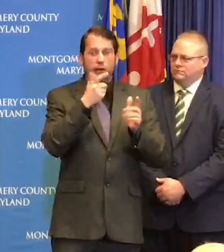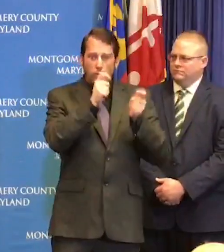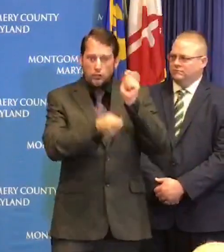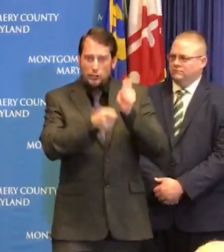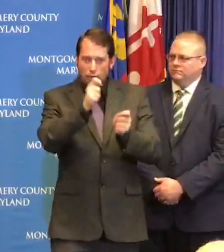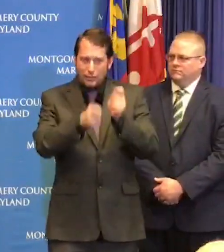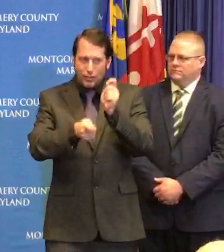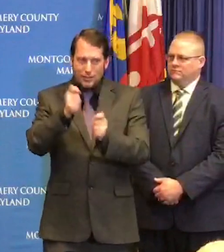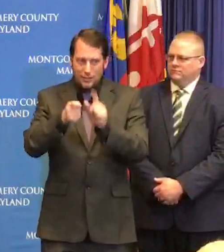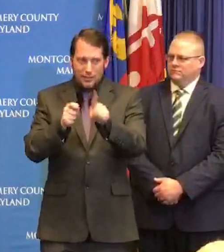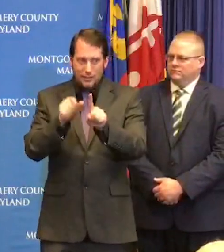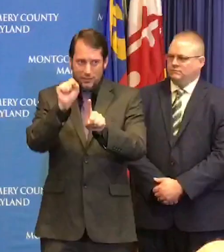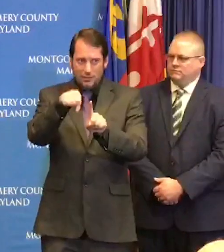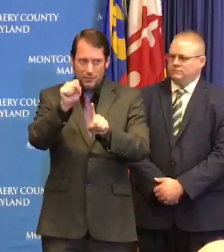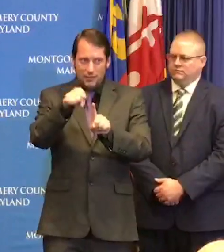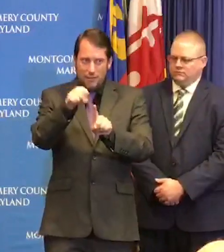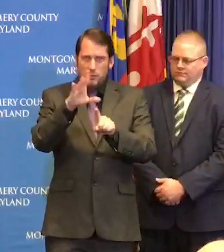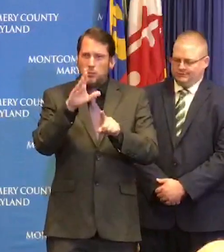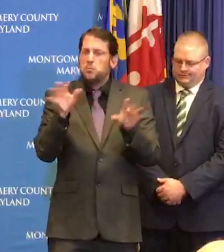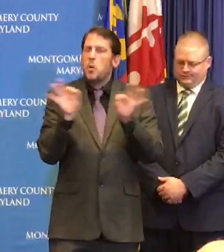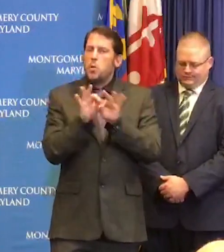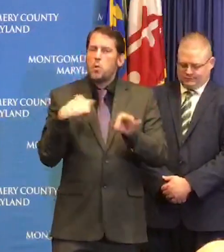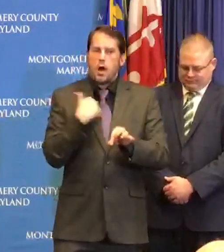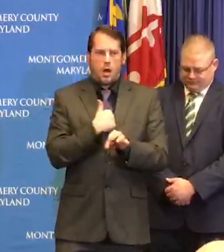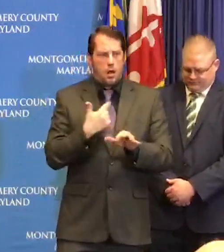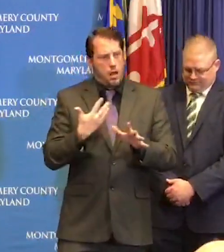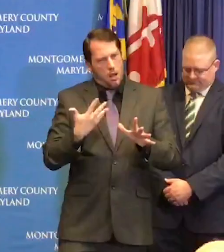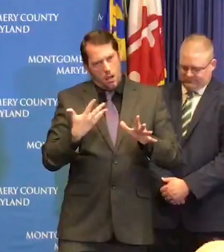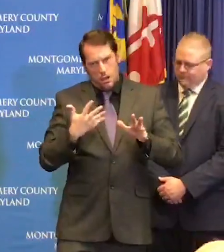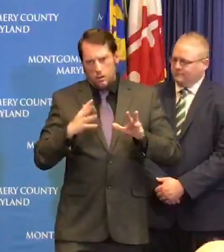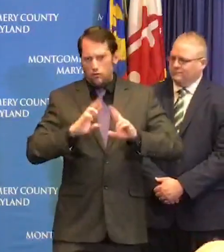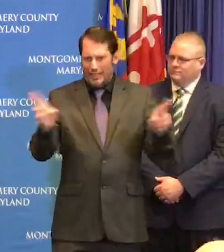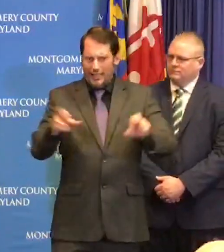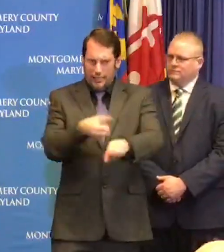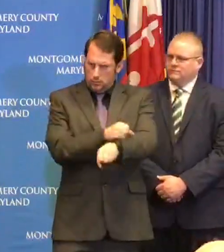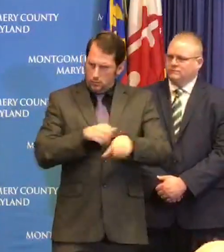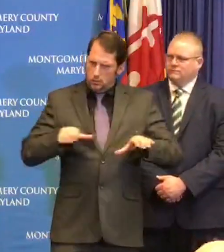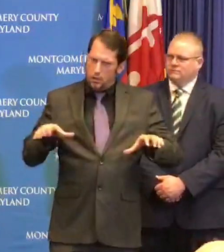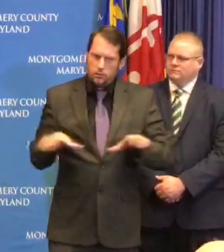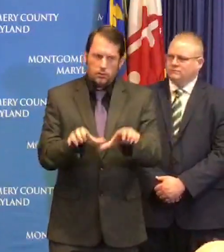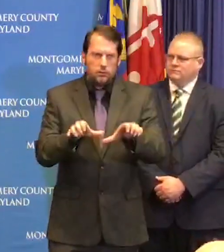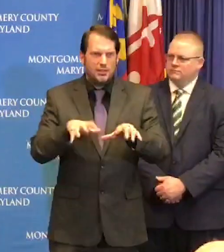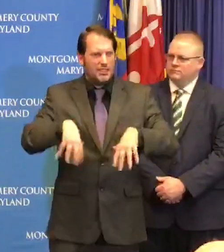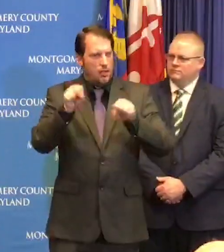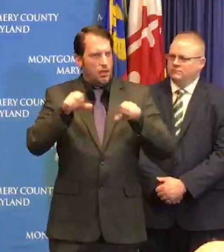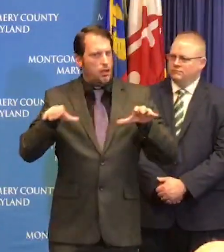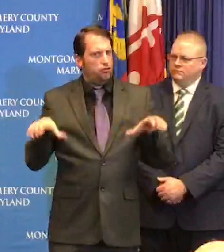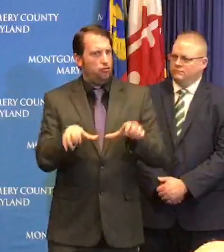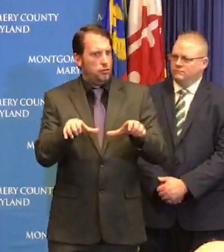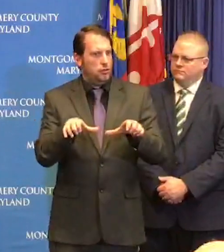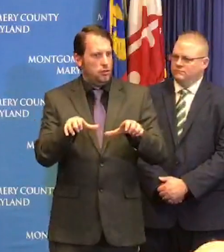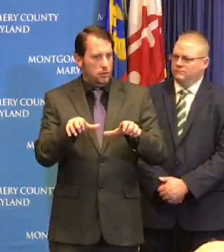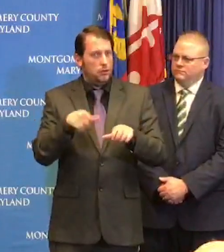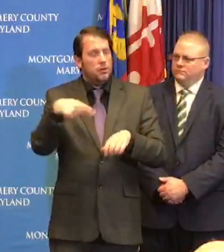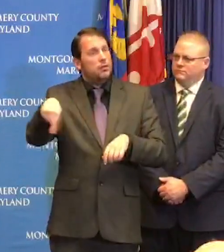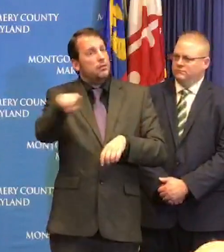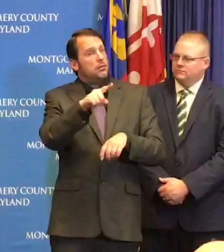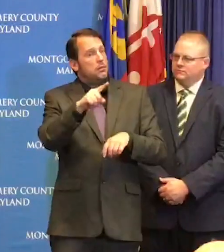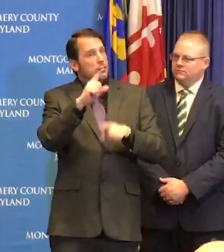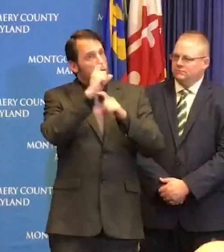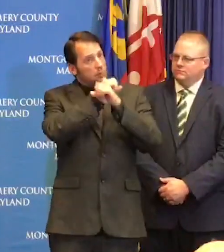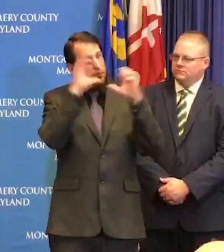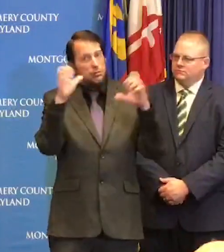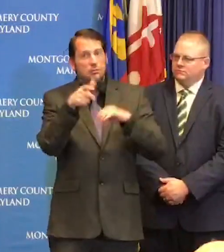of implementing strategies to address that so I can imagine you sitting at home hearing a press conference now to press conferences